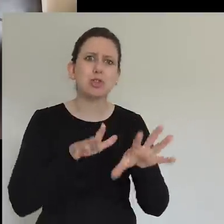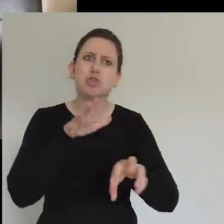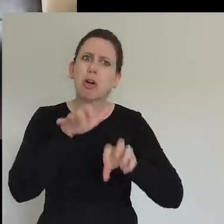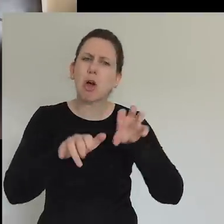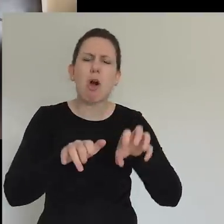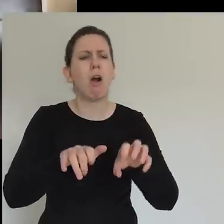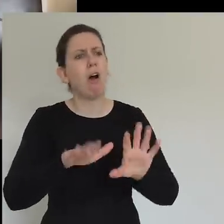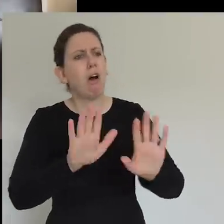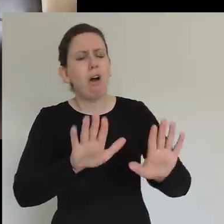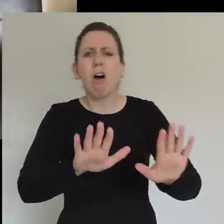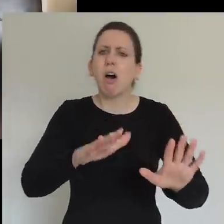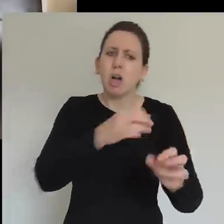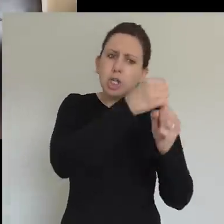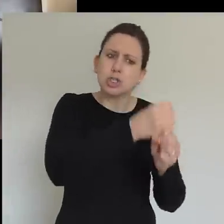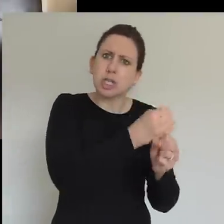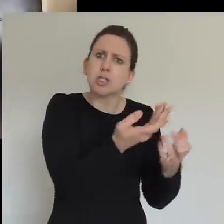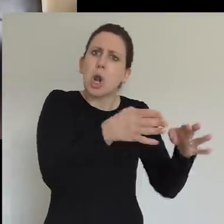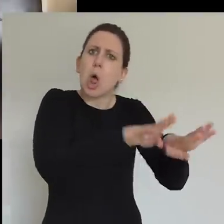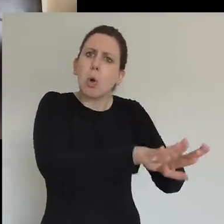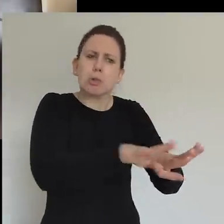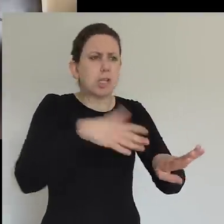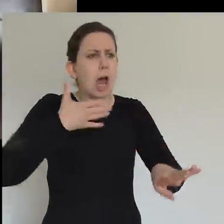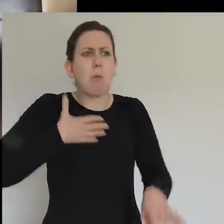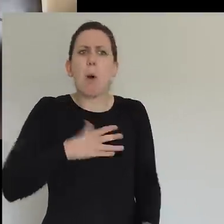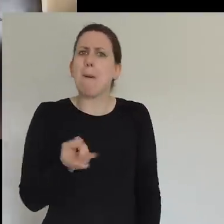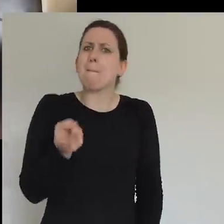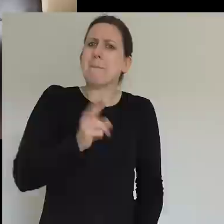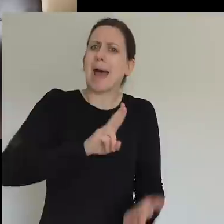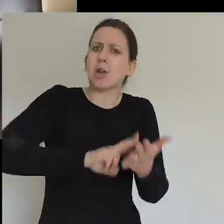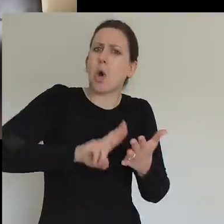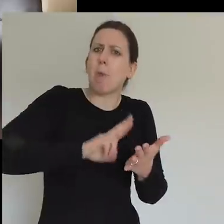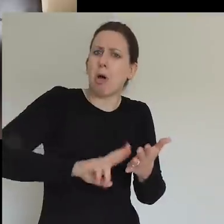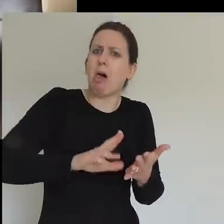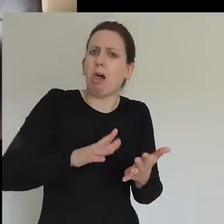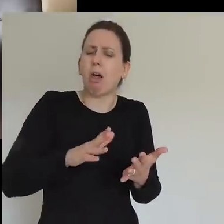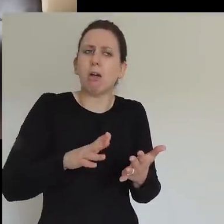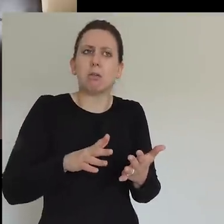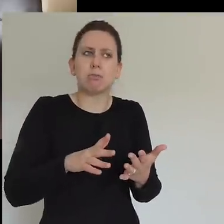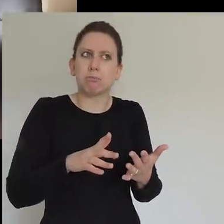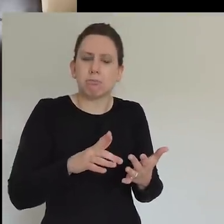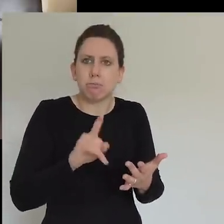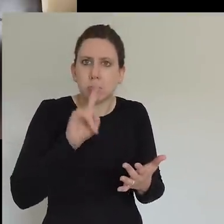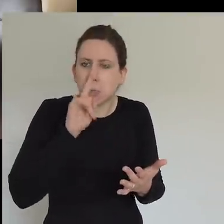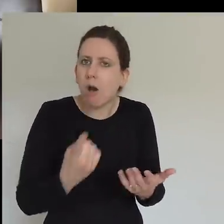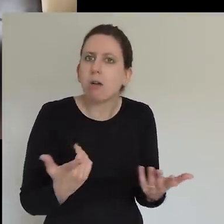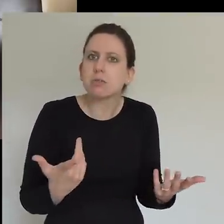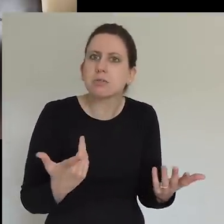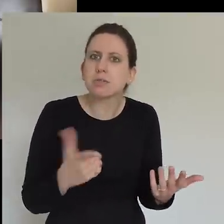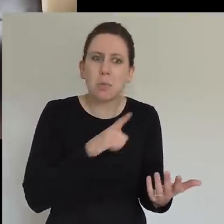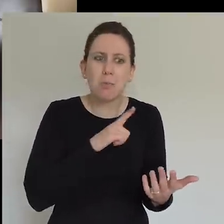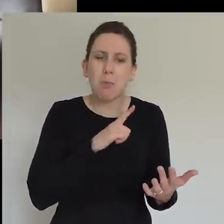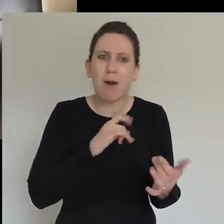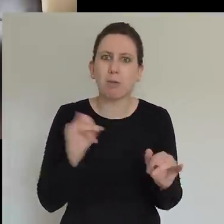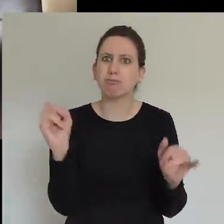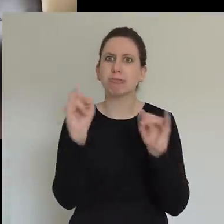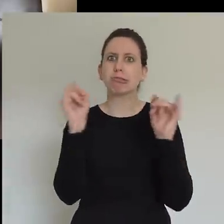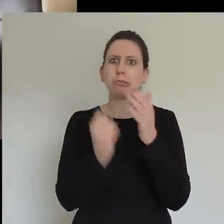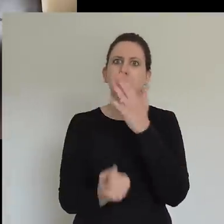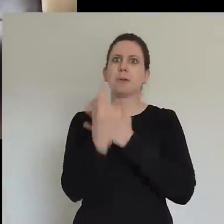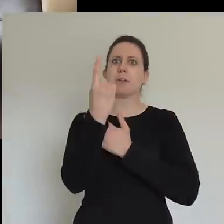to return to normal. That doesn't happen when there's this kind of shaking. Things change, and things look different forever. So we need to start asking what kind of